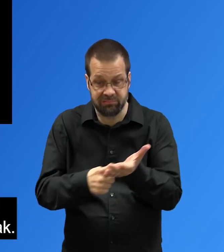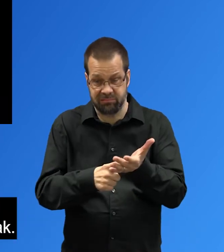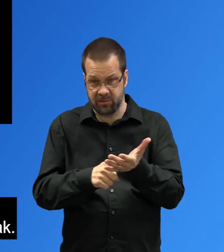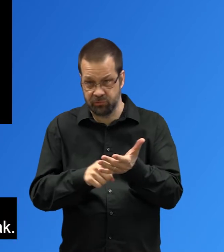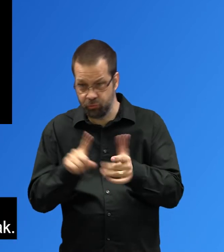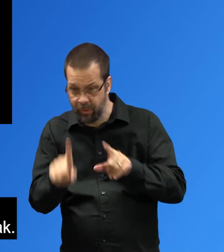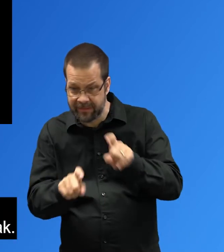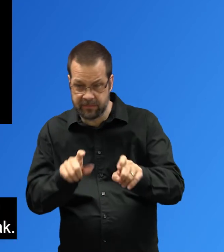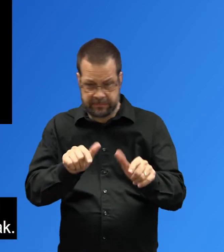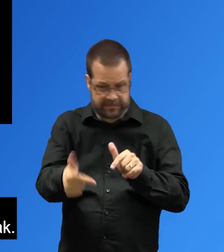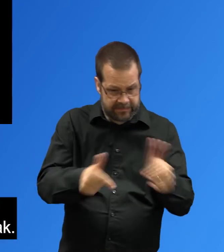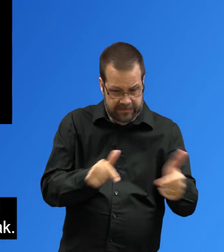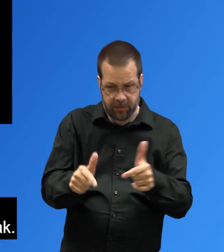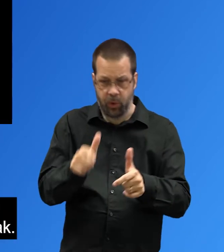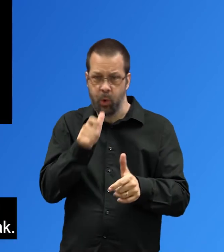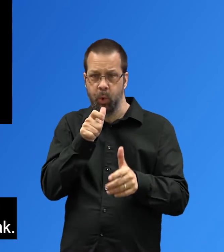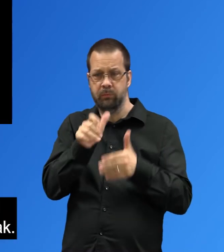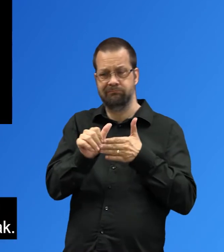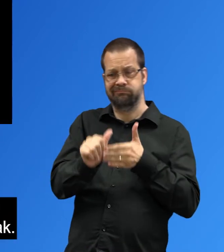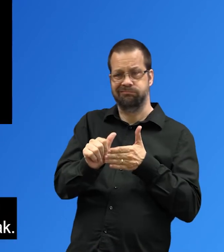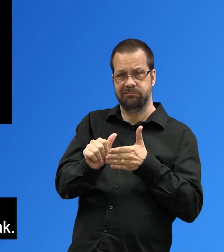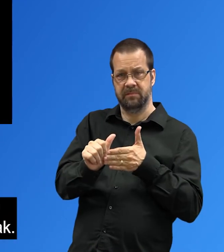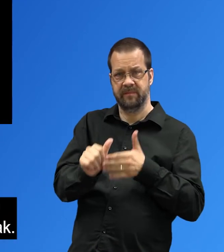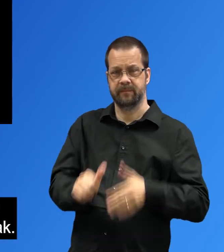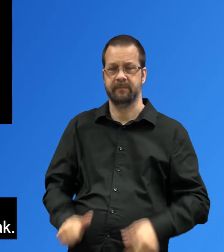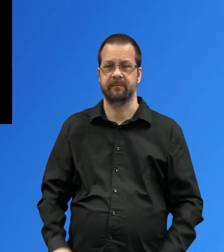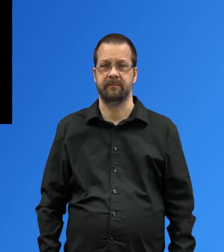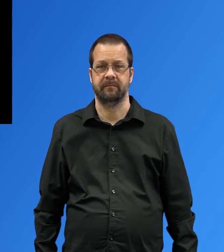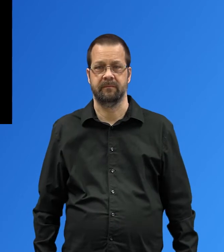Use the hand-raising tool to indicate the desire to speak